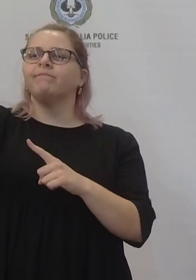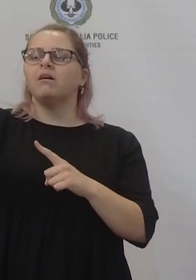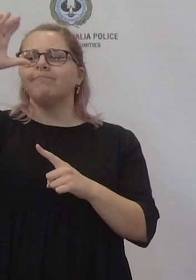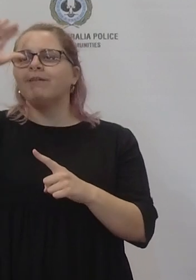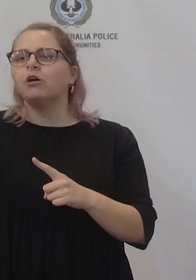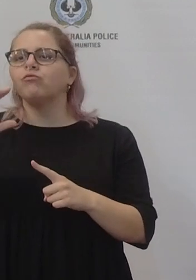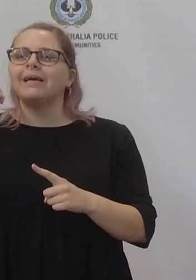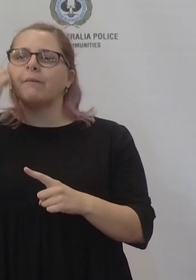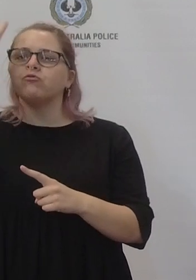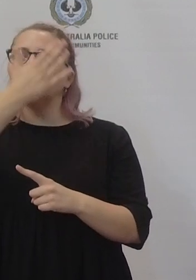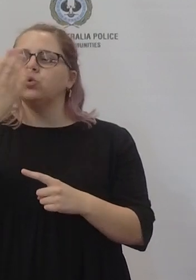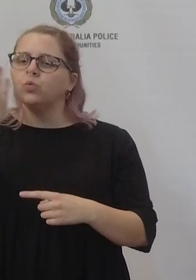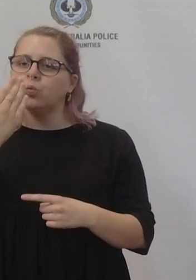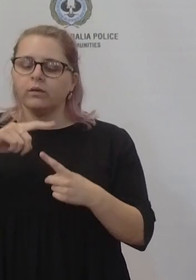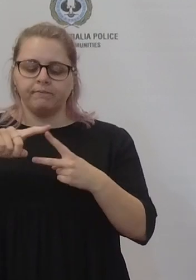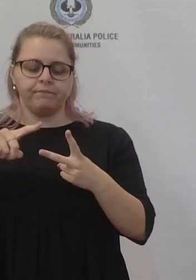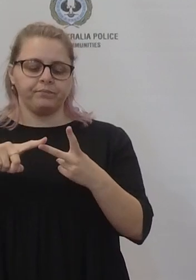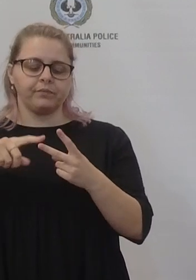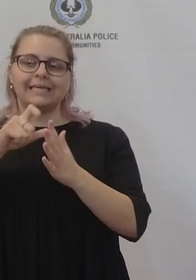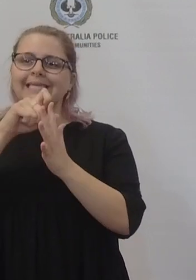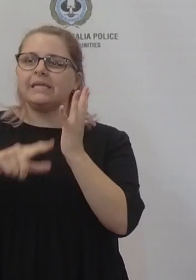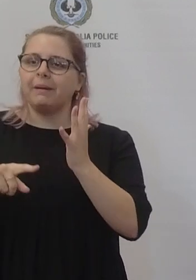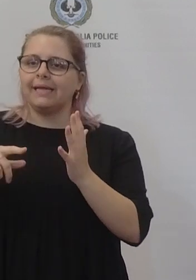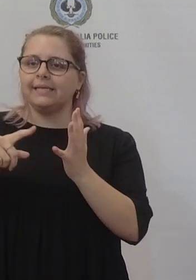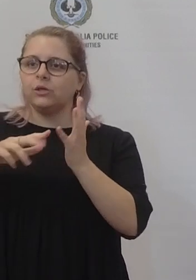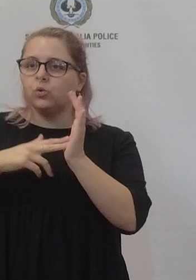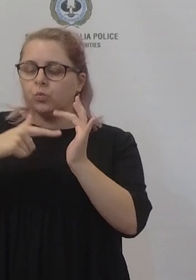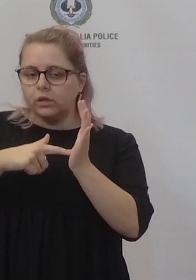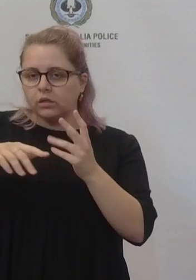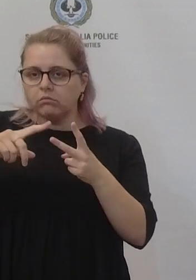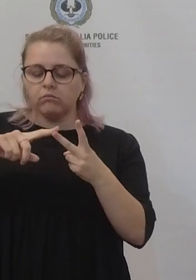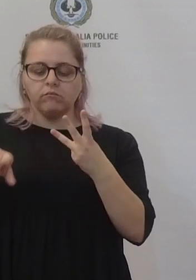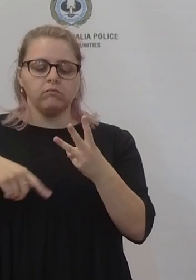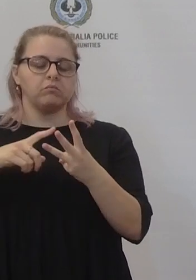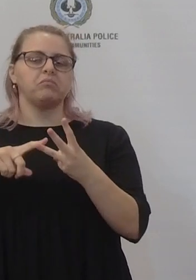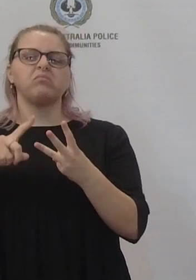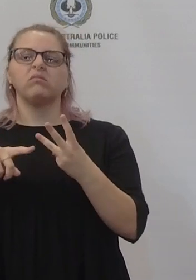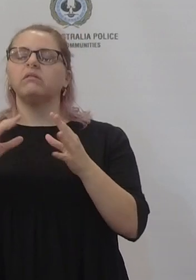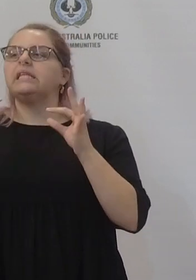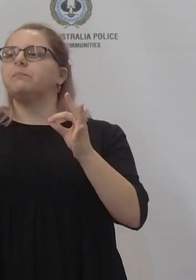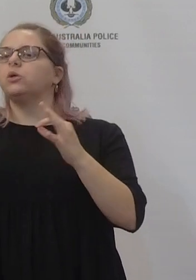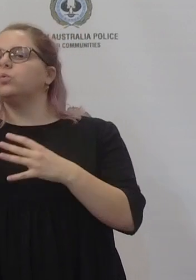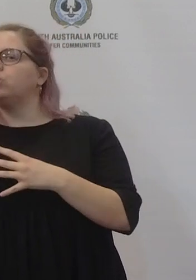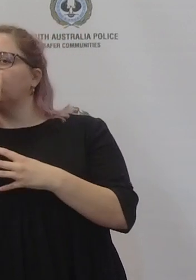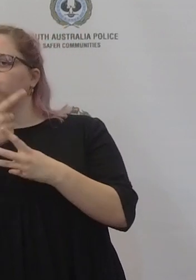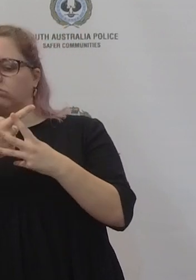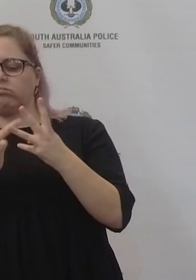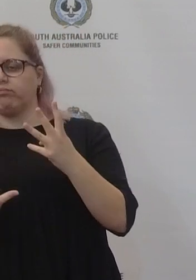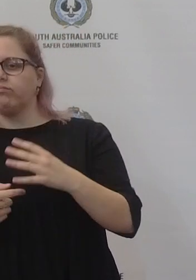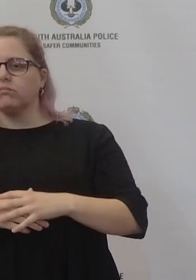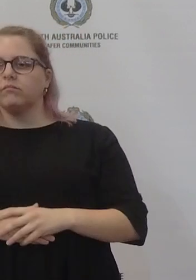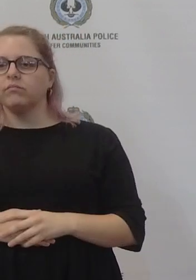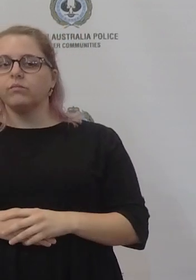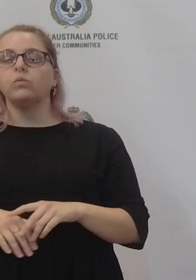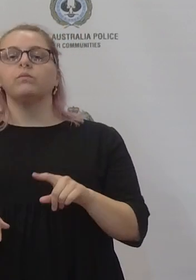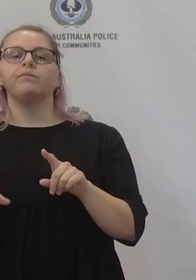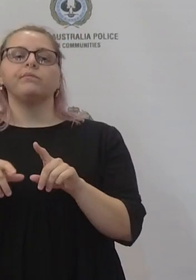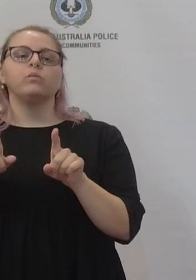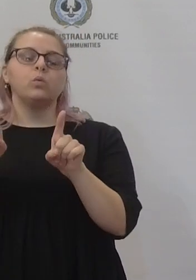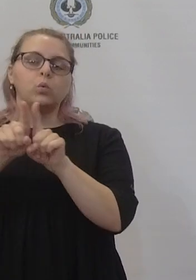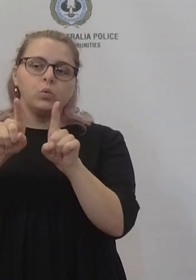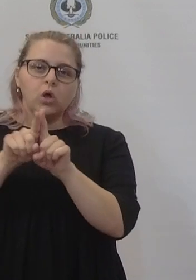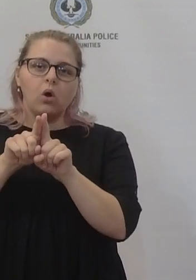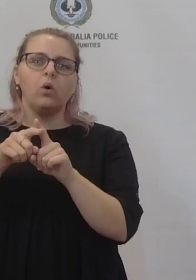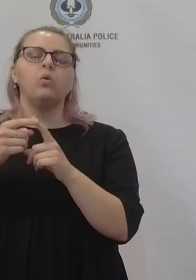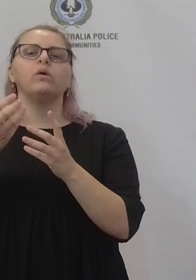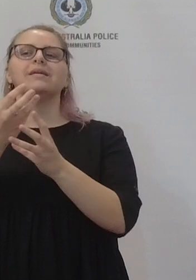disability units and our special schools across South Australia are in that case. And also for our workers who work